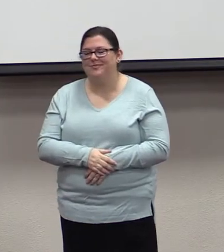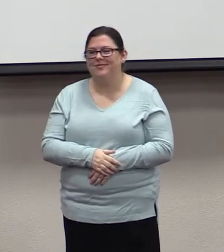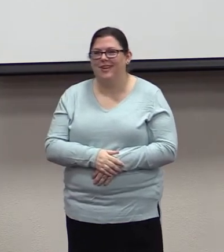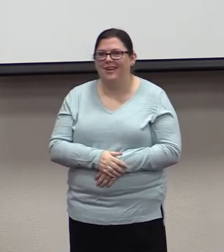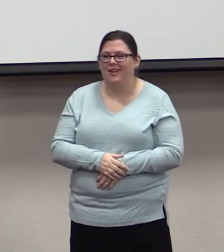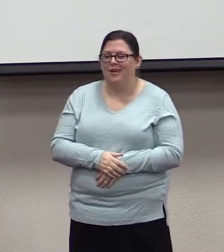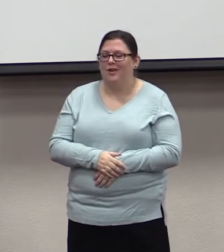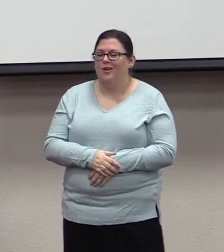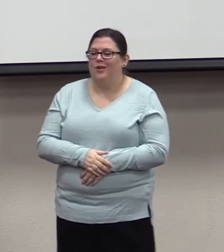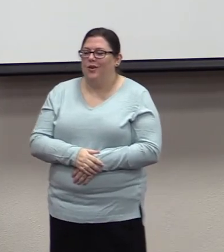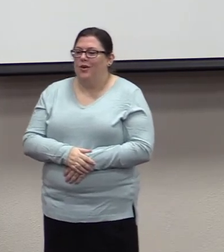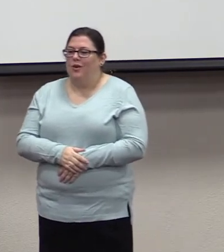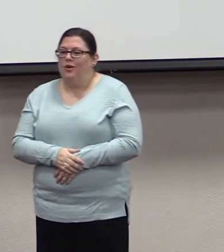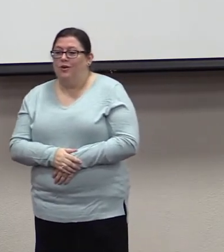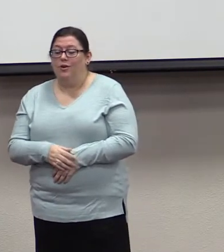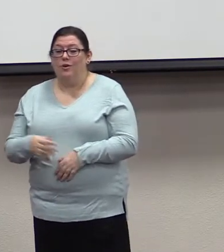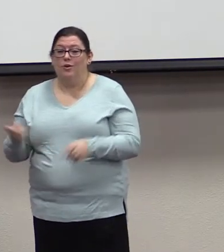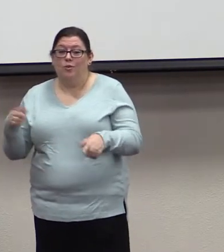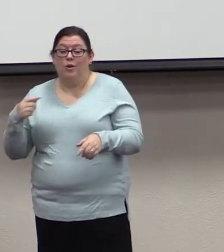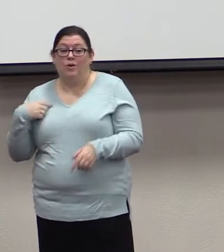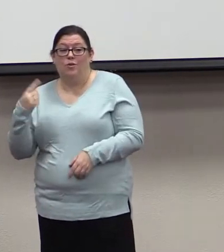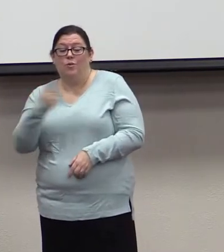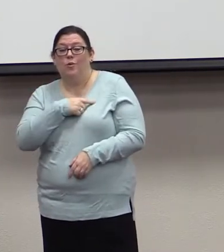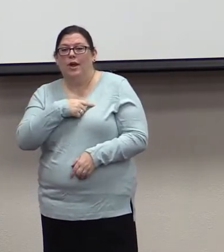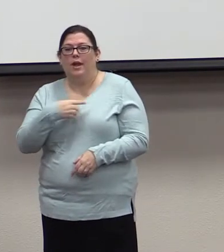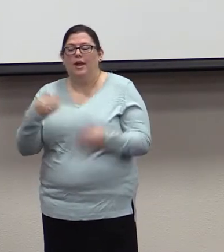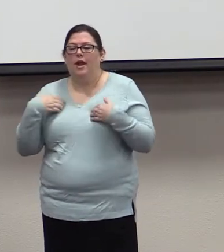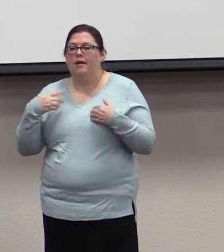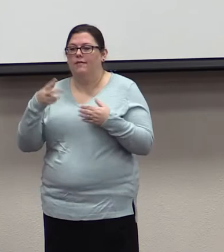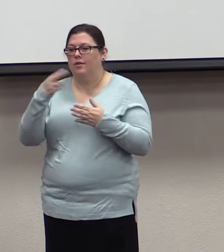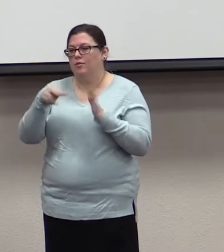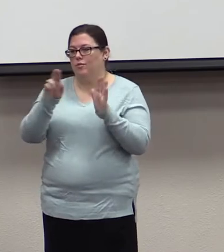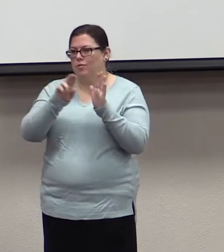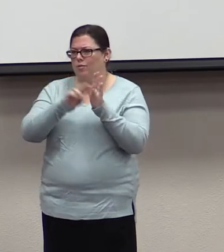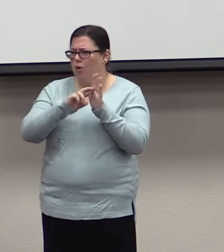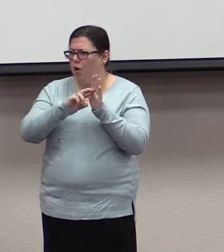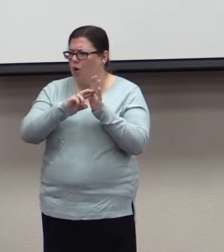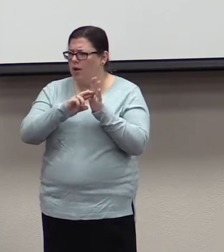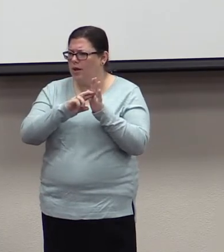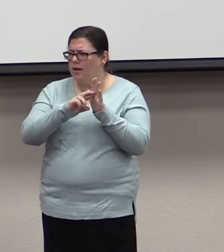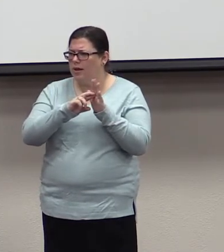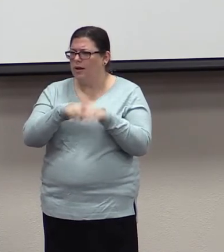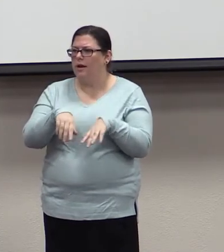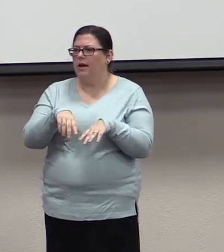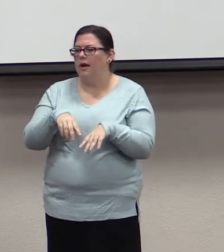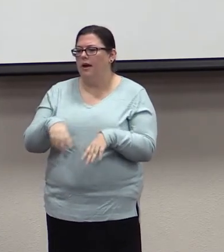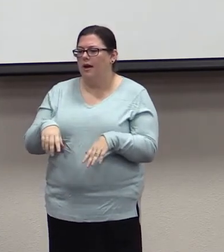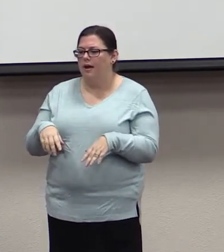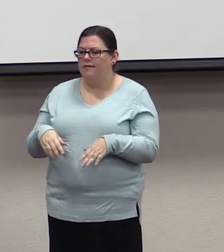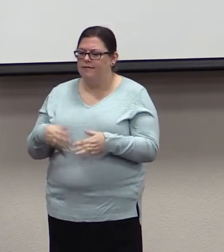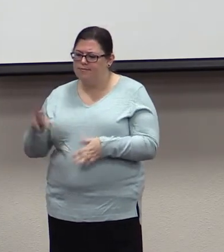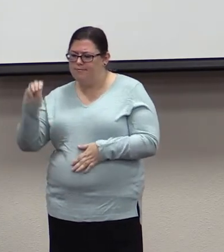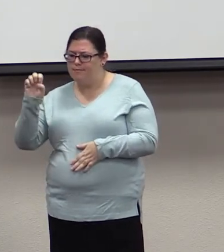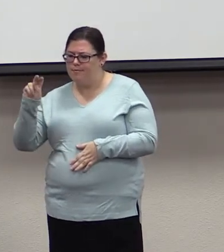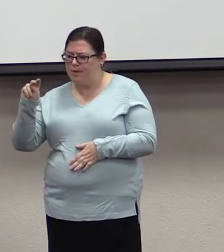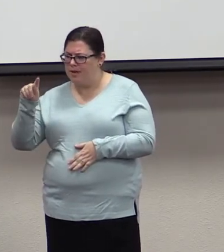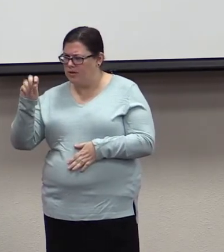way the student is to show respect by obedience, we are to show respect to the student.